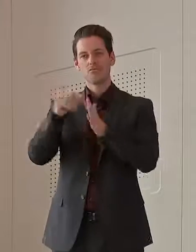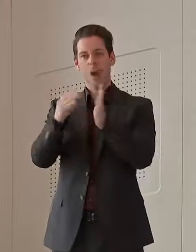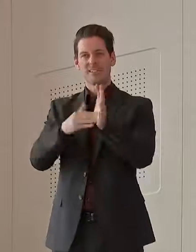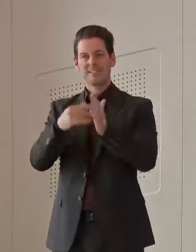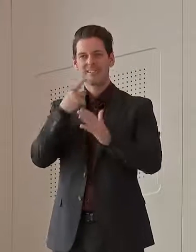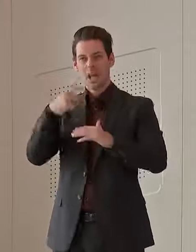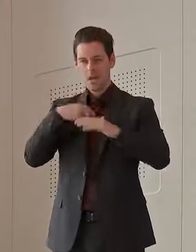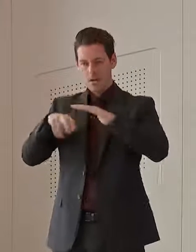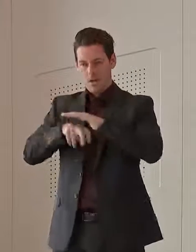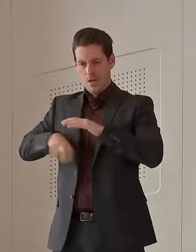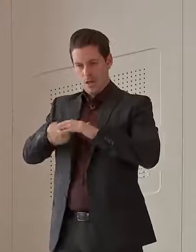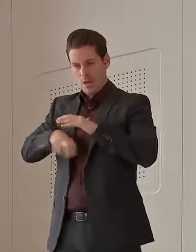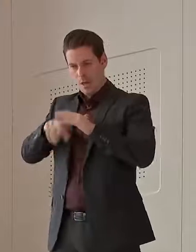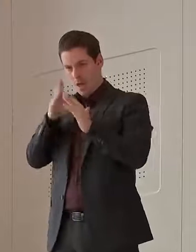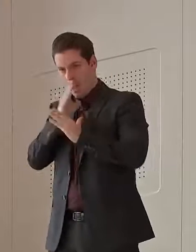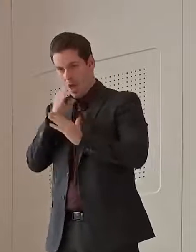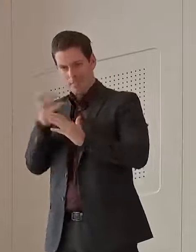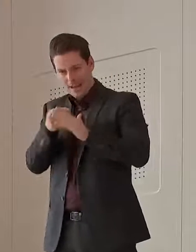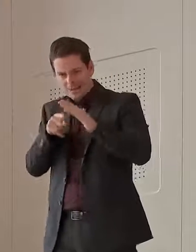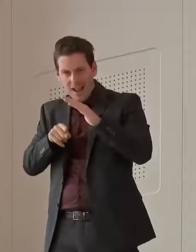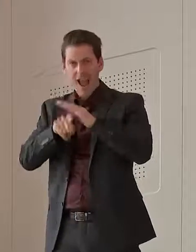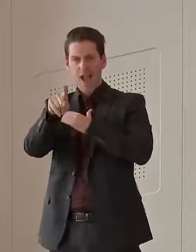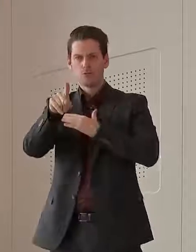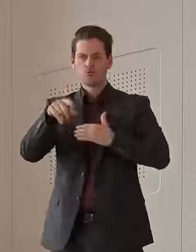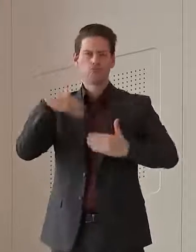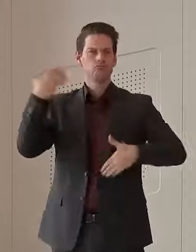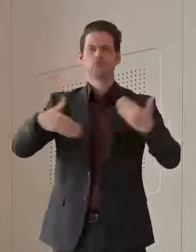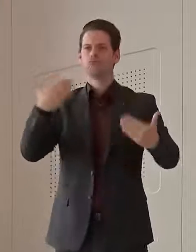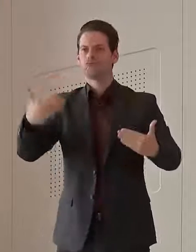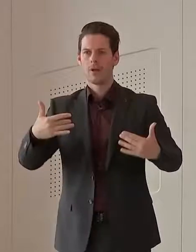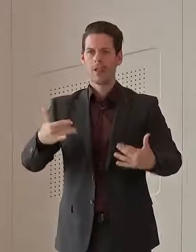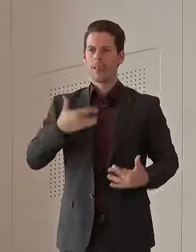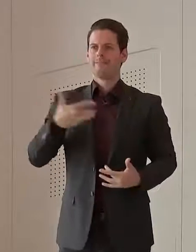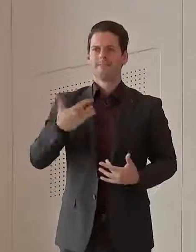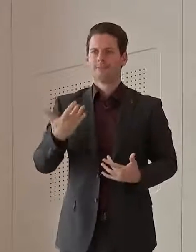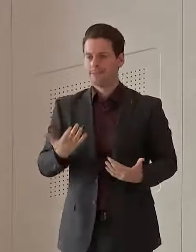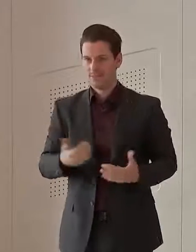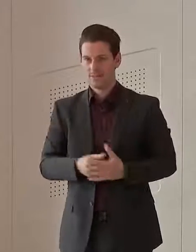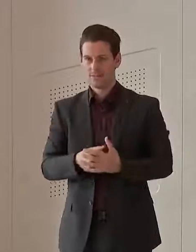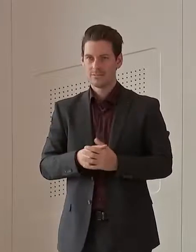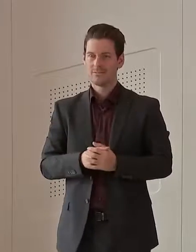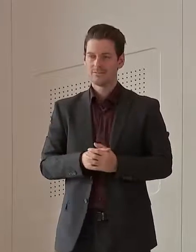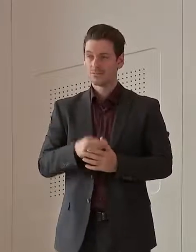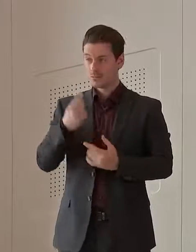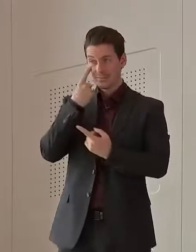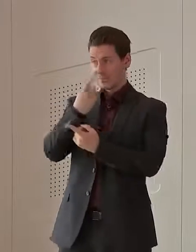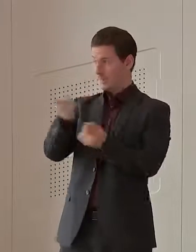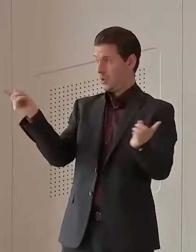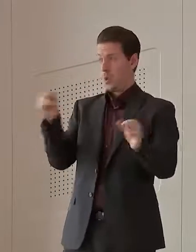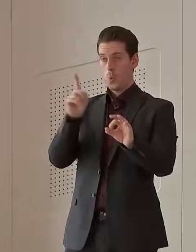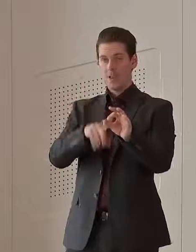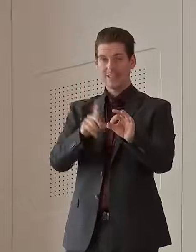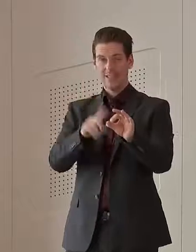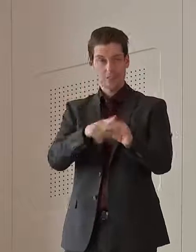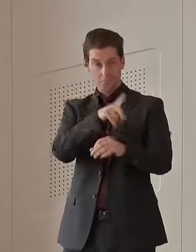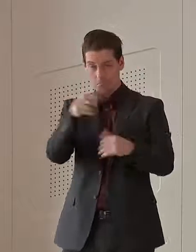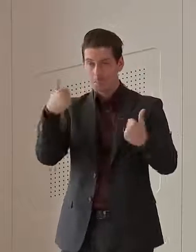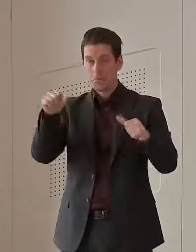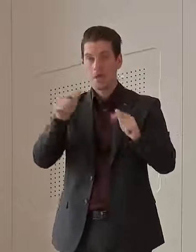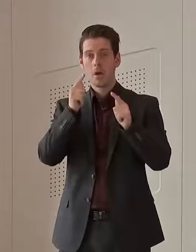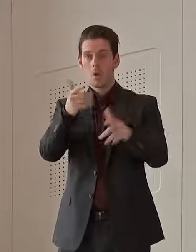agree with that? Well, I'll just say this to you. Have a look out in Queensland at the moment. You can go to work.